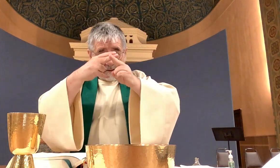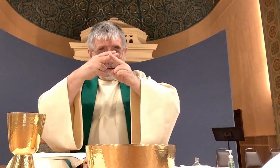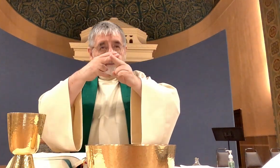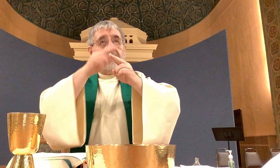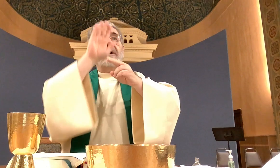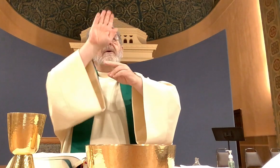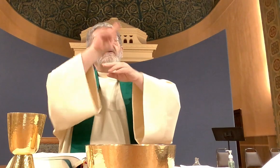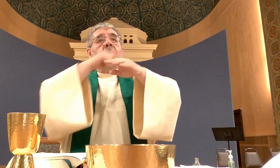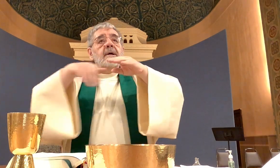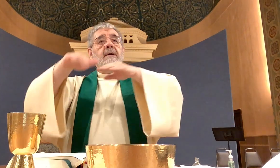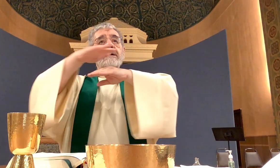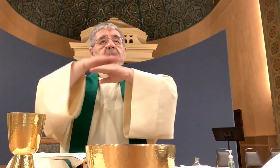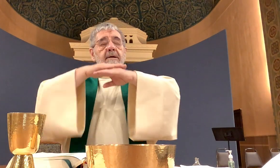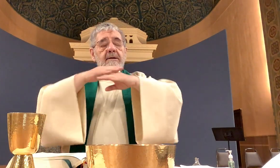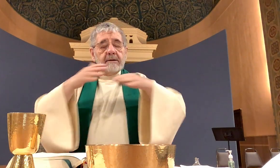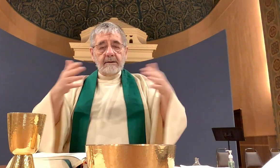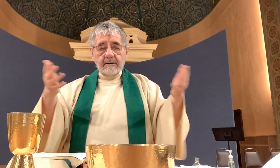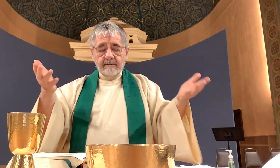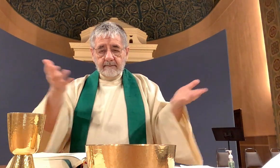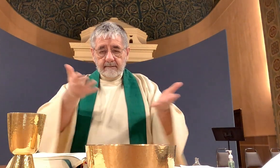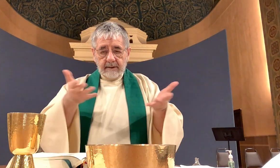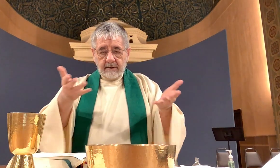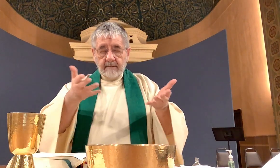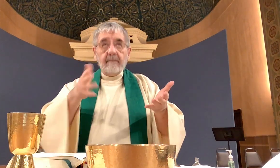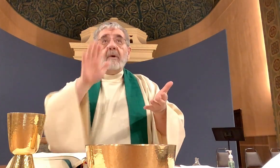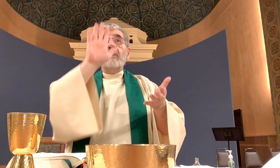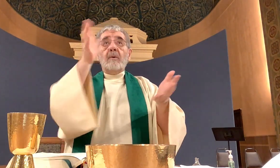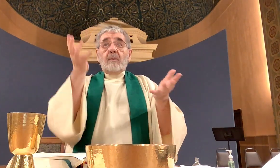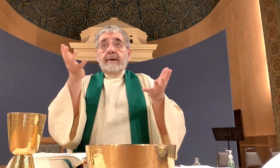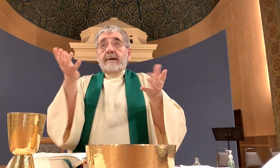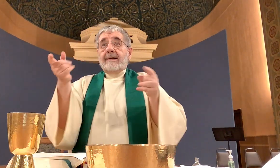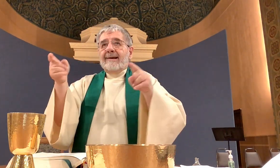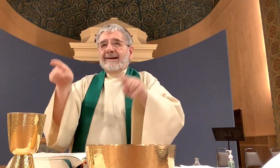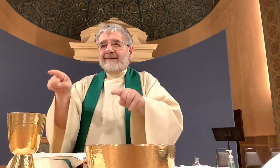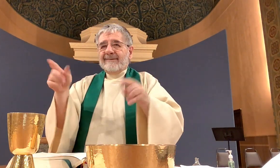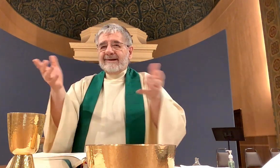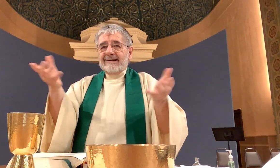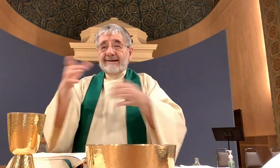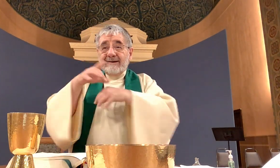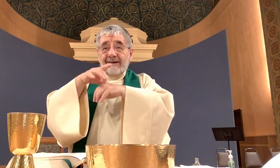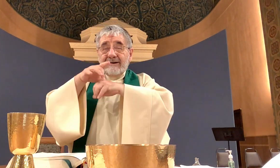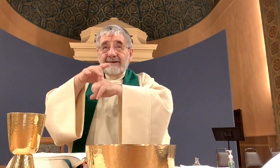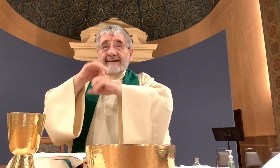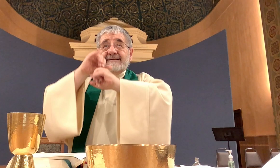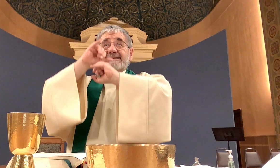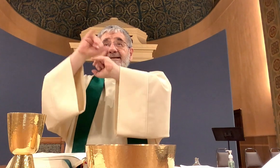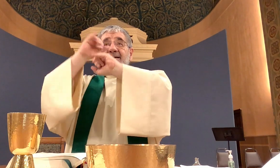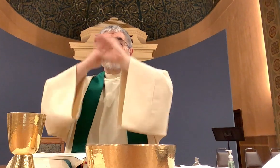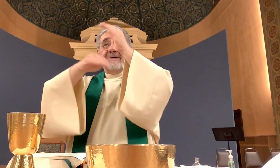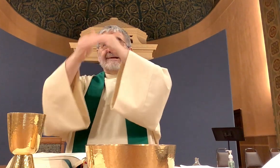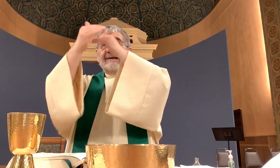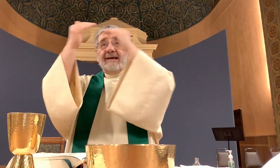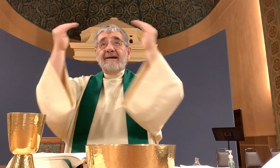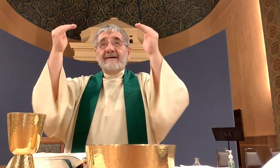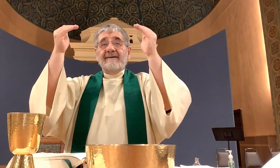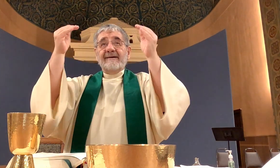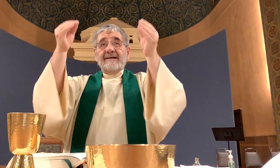thy will be done on earth as it is in heaven give us this day